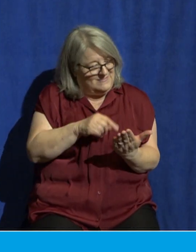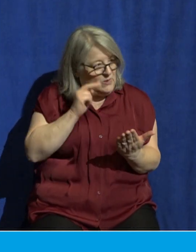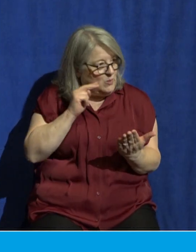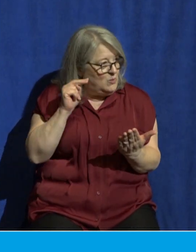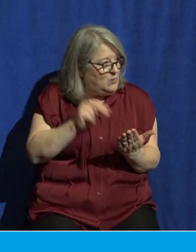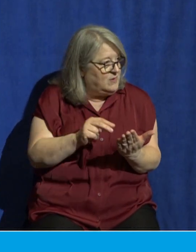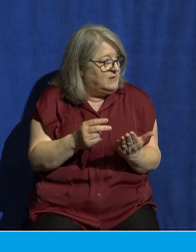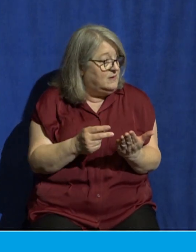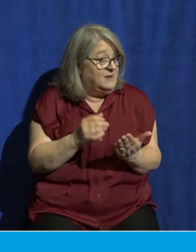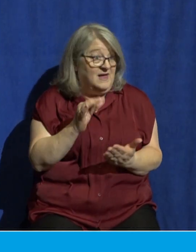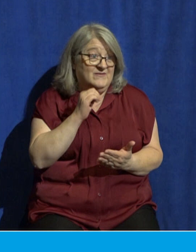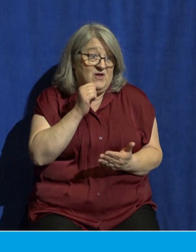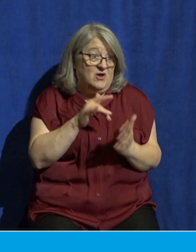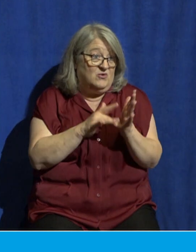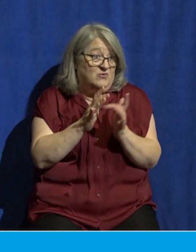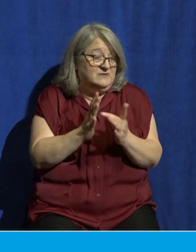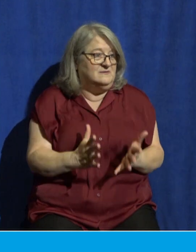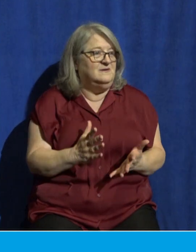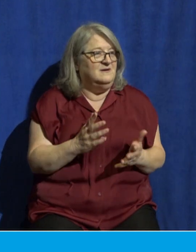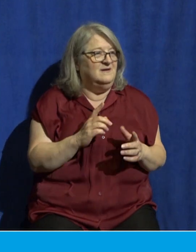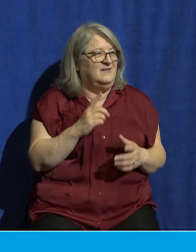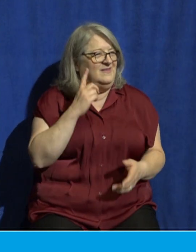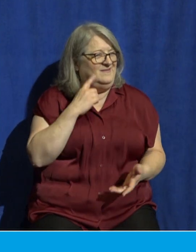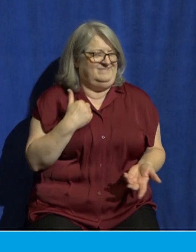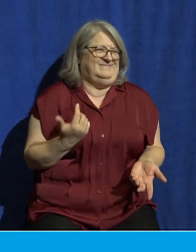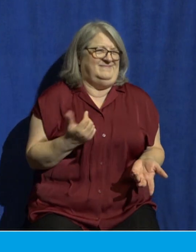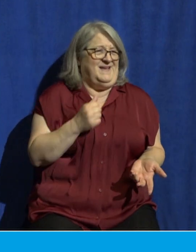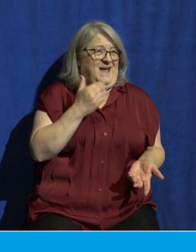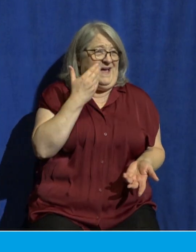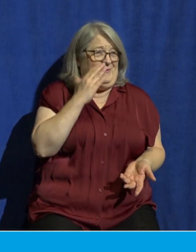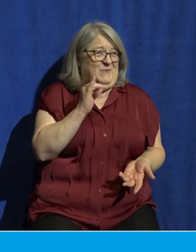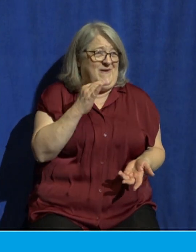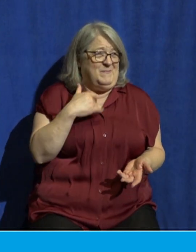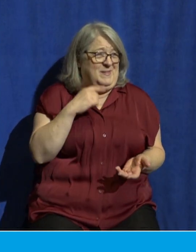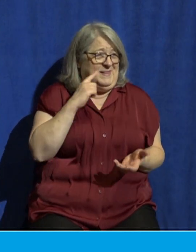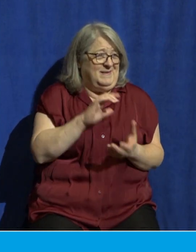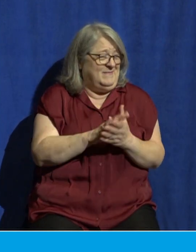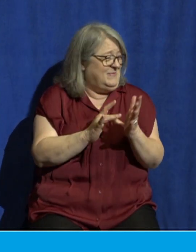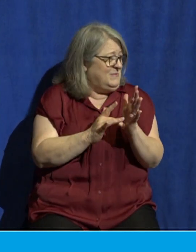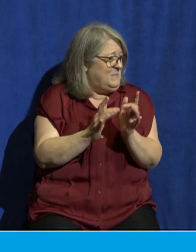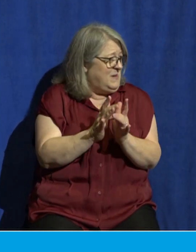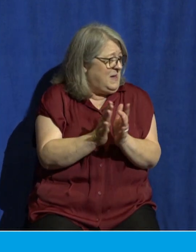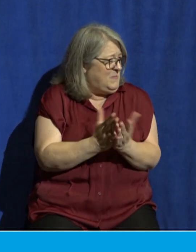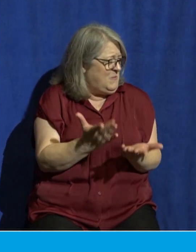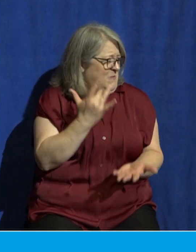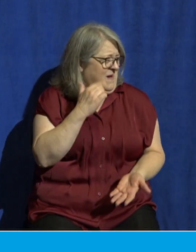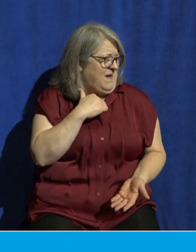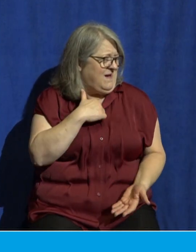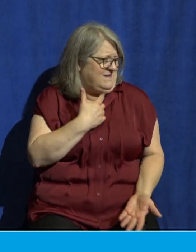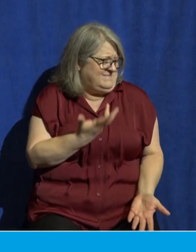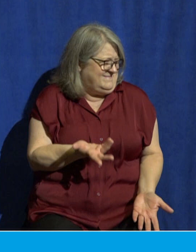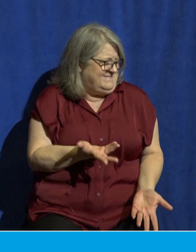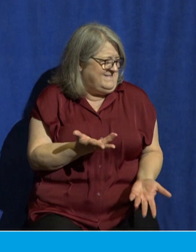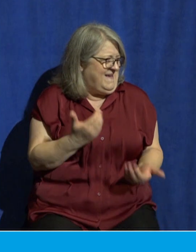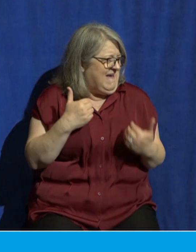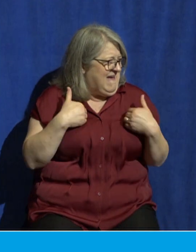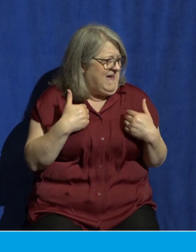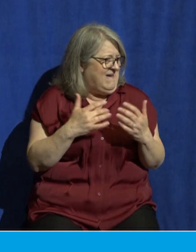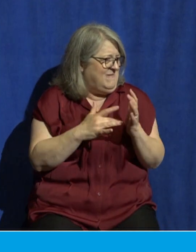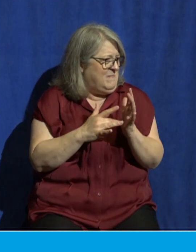a Christian. You say, well, if I'm not a Christian, I'm not even sure I believe in the Bible. Why do I need a copy of the Bible myself? Because you're in a Christian church that's preaching